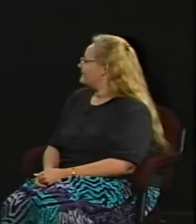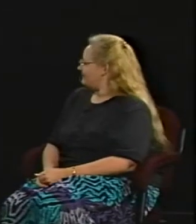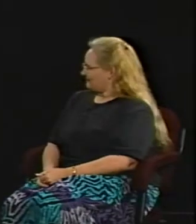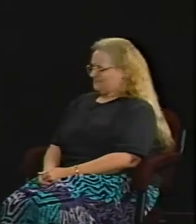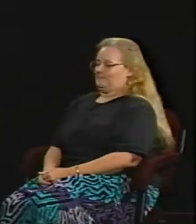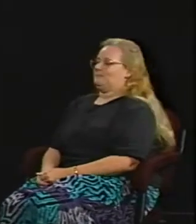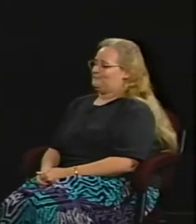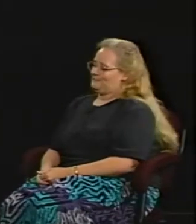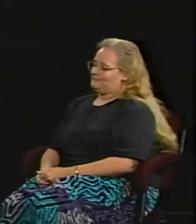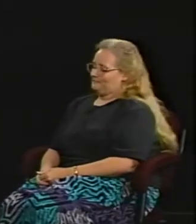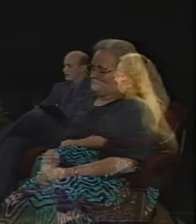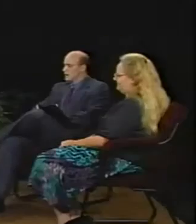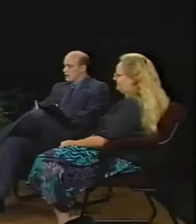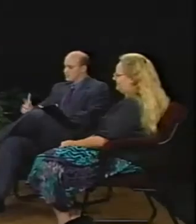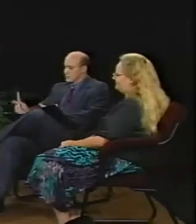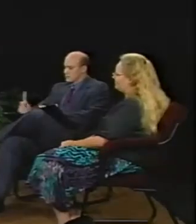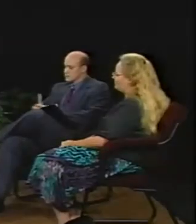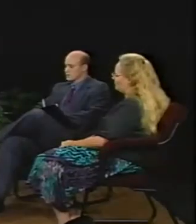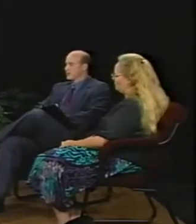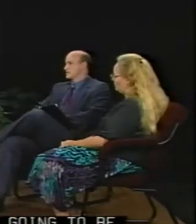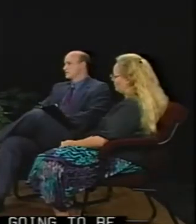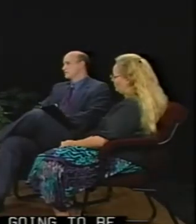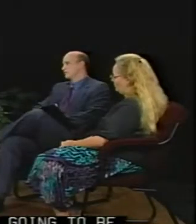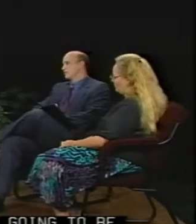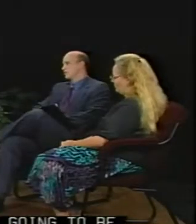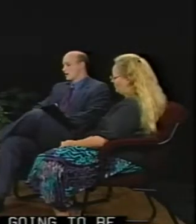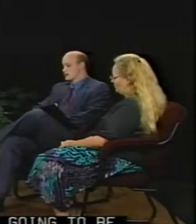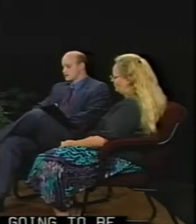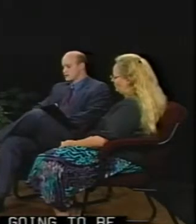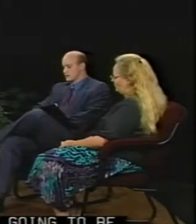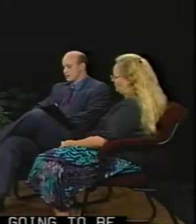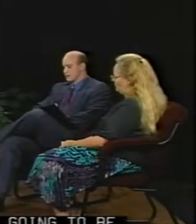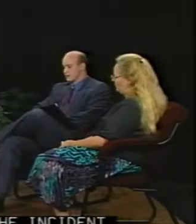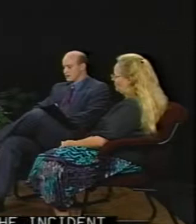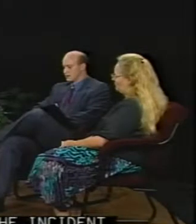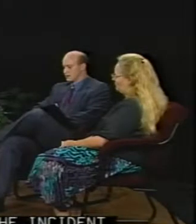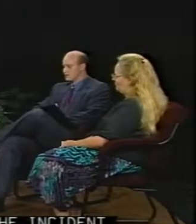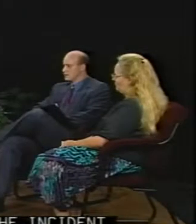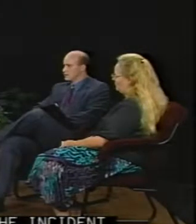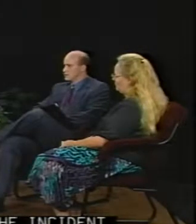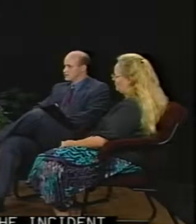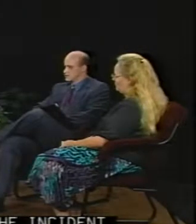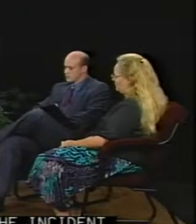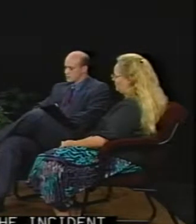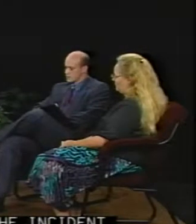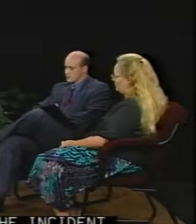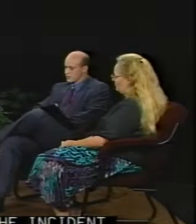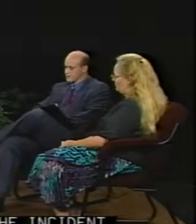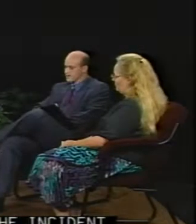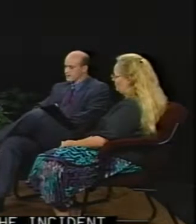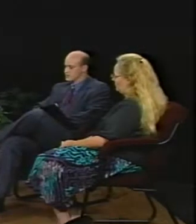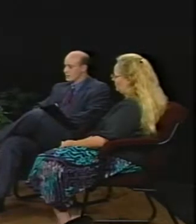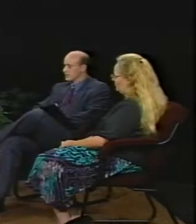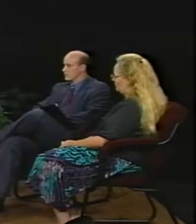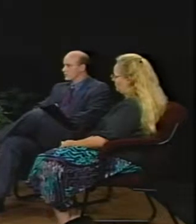Okay. I'm just going to be asking you a few questions about the incident which occurred at Terry's Barn Grill,